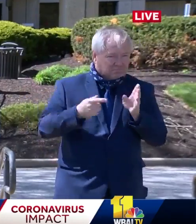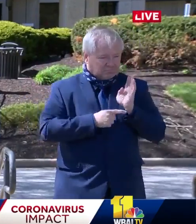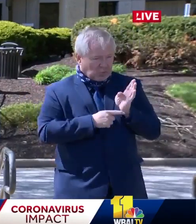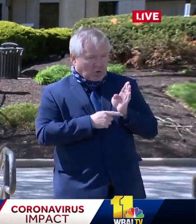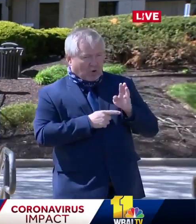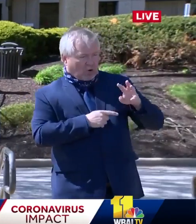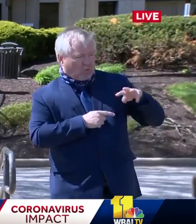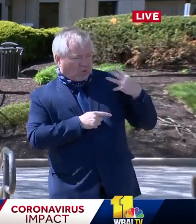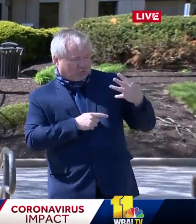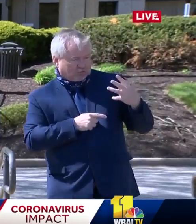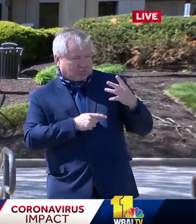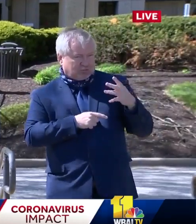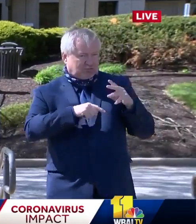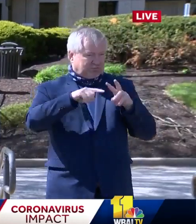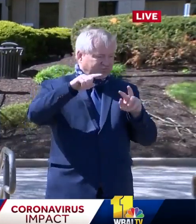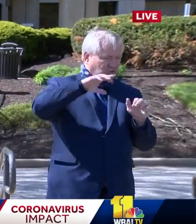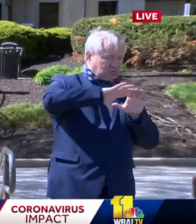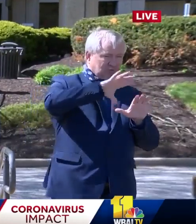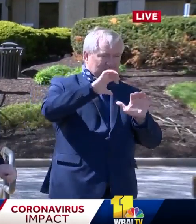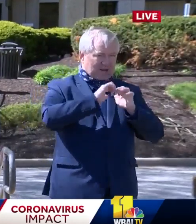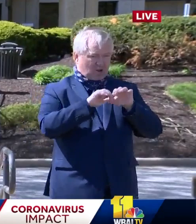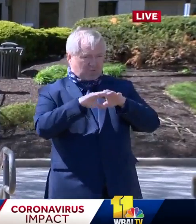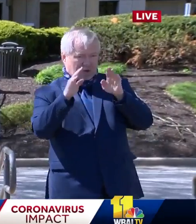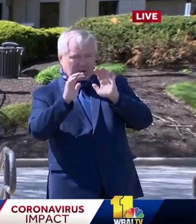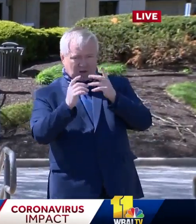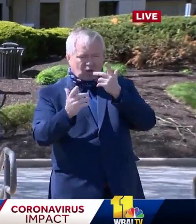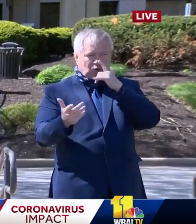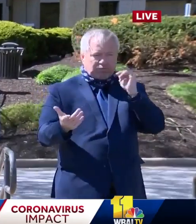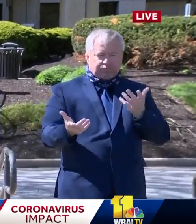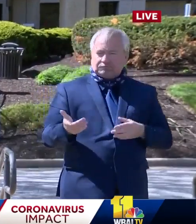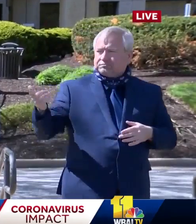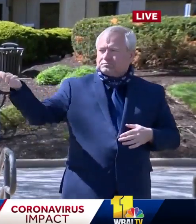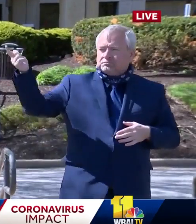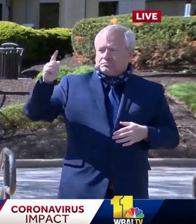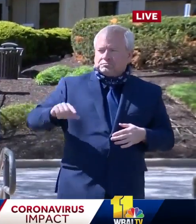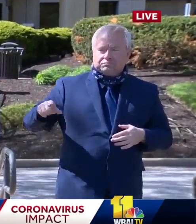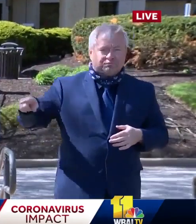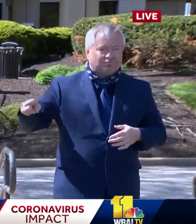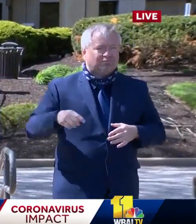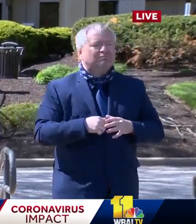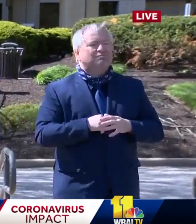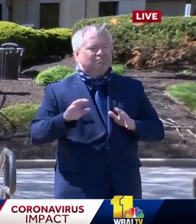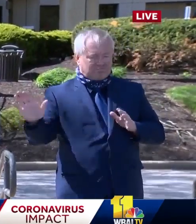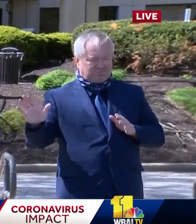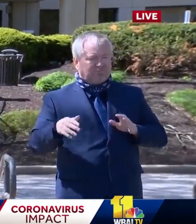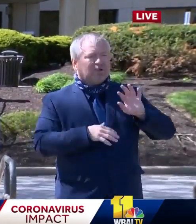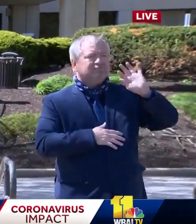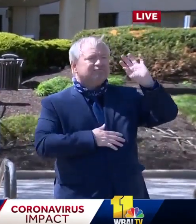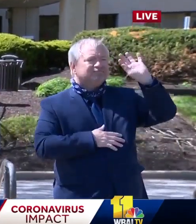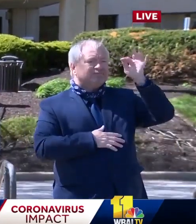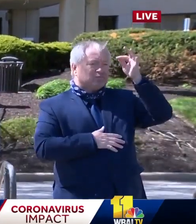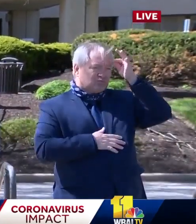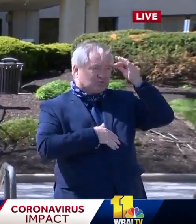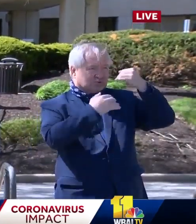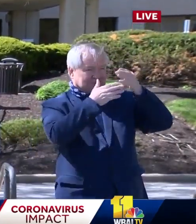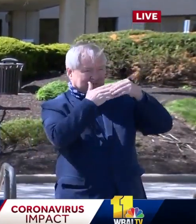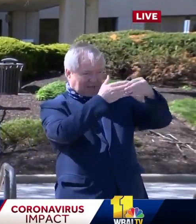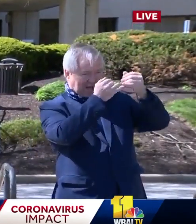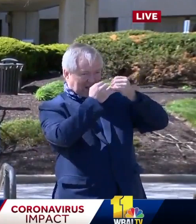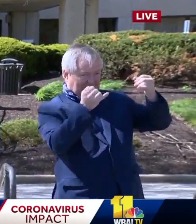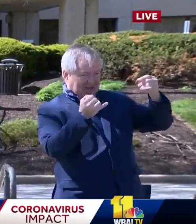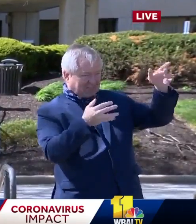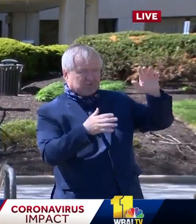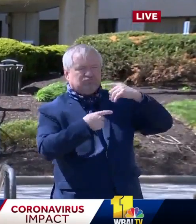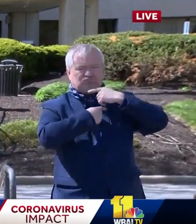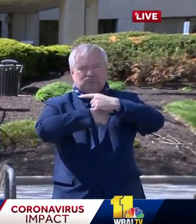So the, um, the federal guidelines that were issued, uh, last Thursday evening, I think, uh,